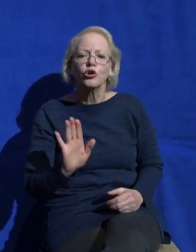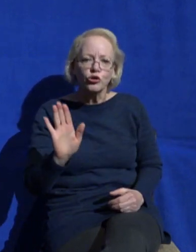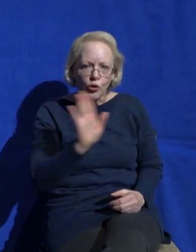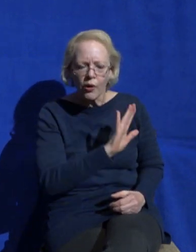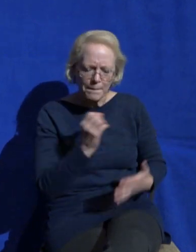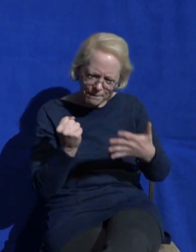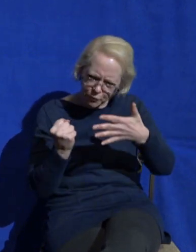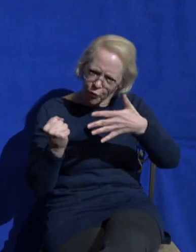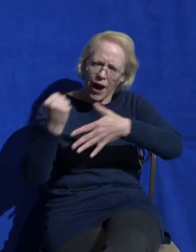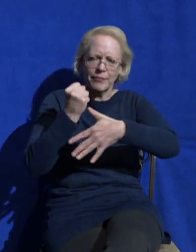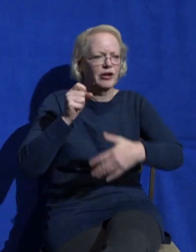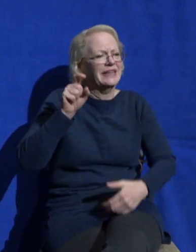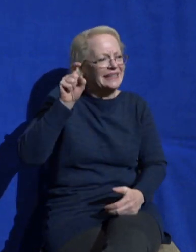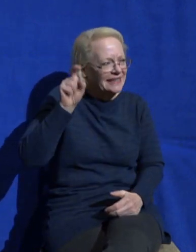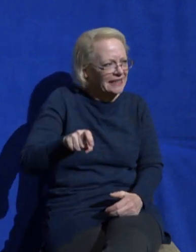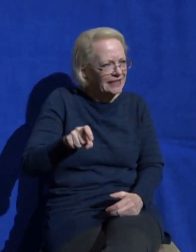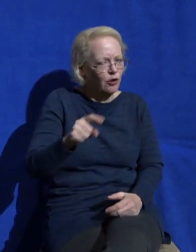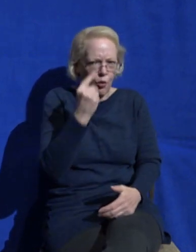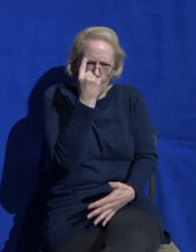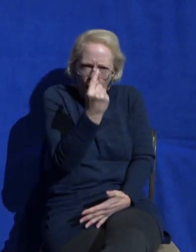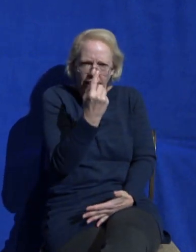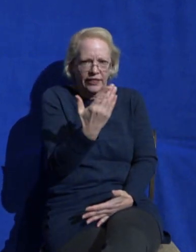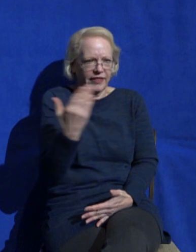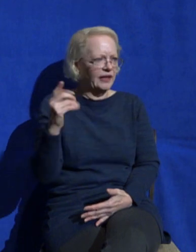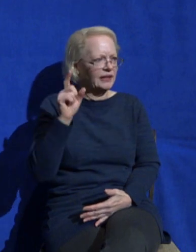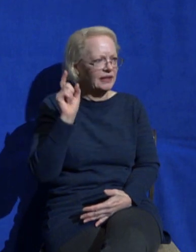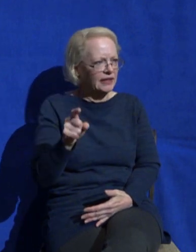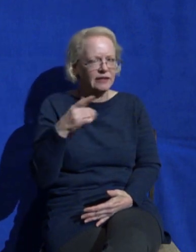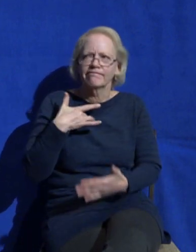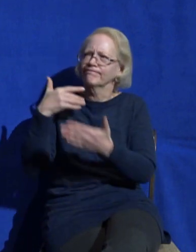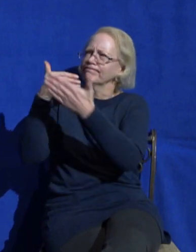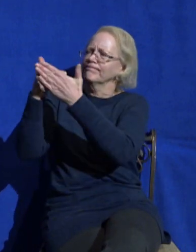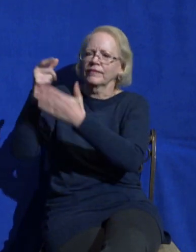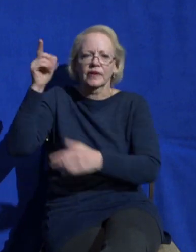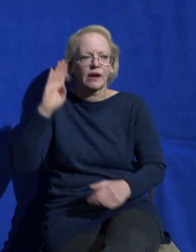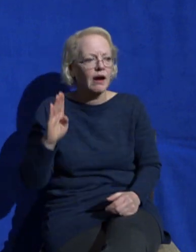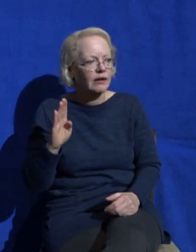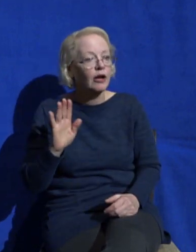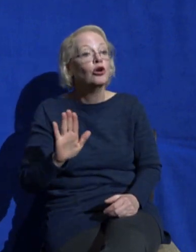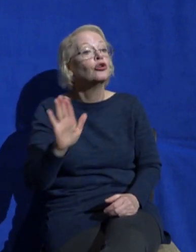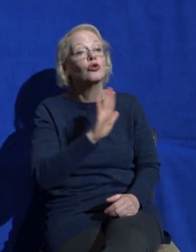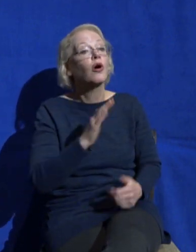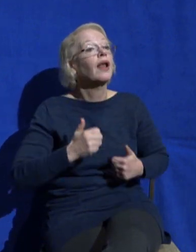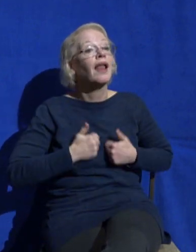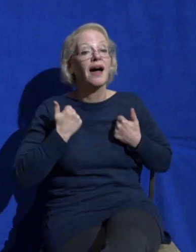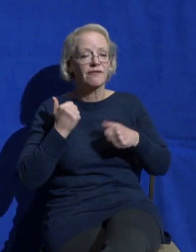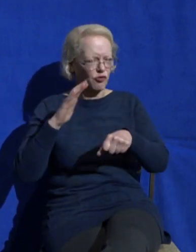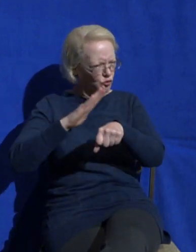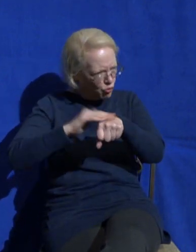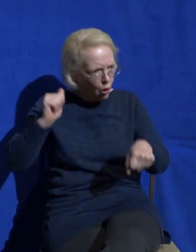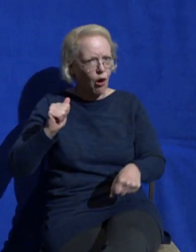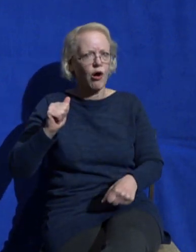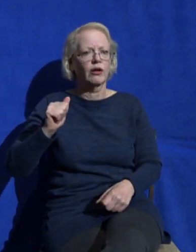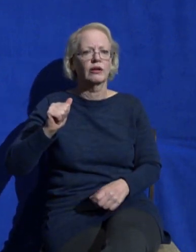is intimacy with God your primary calling in life is intimacy with God